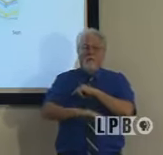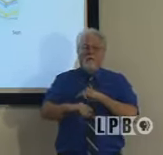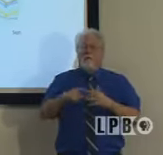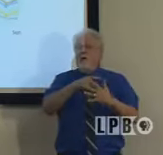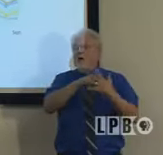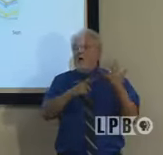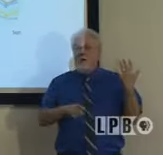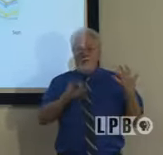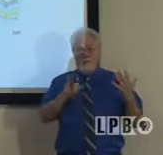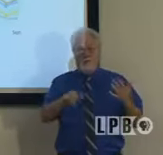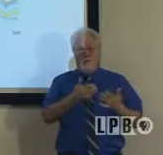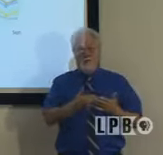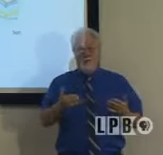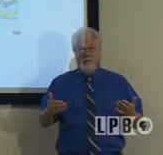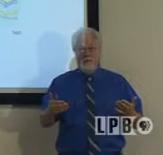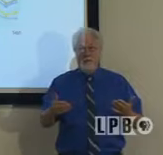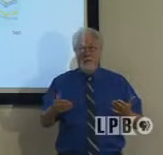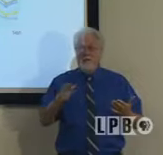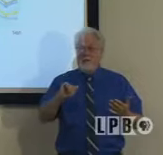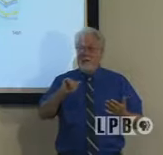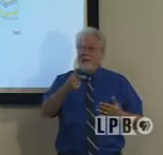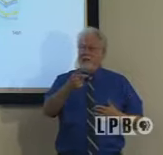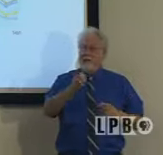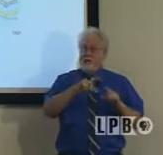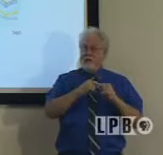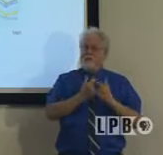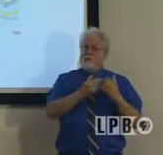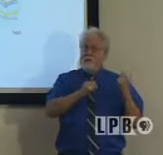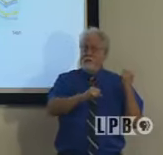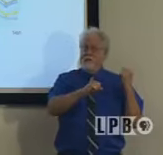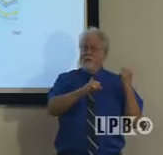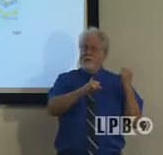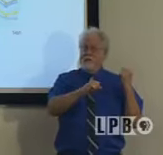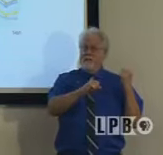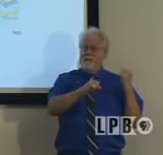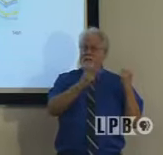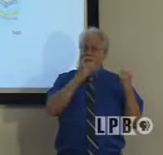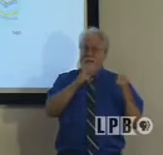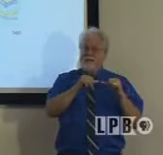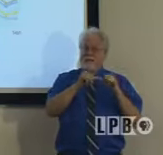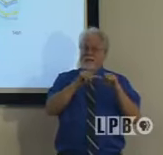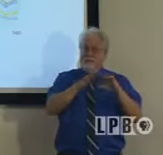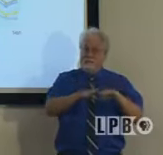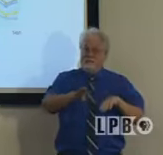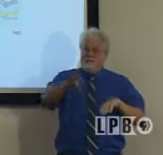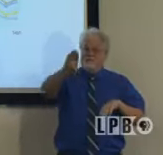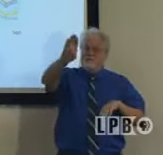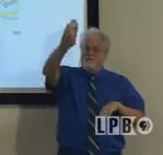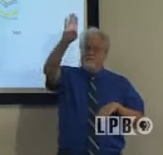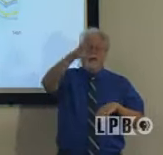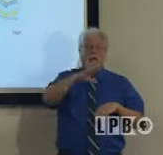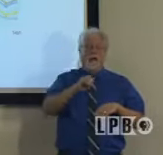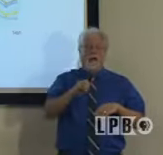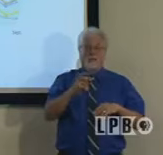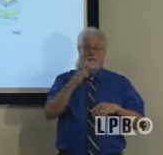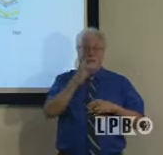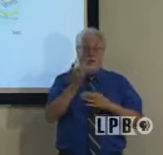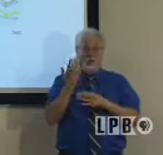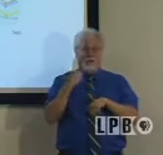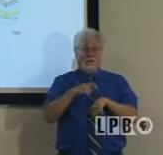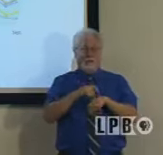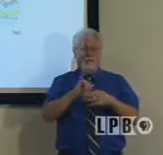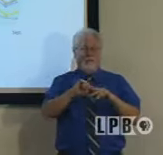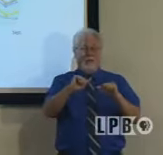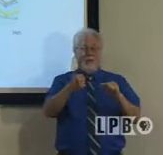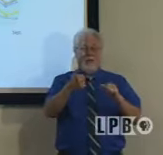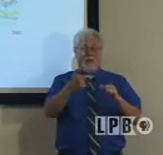all of those kinds of things. This is an age group that could cause or that we could see continue to increase. And just as we saw last time where that